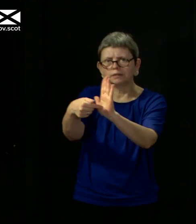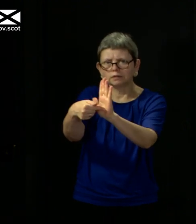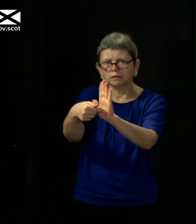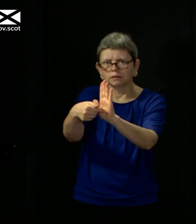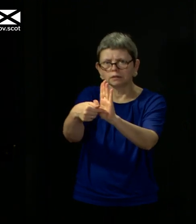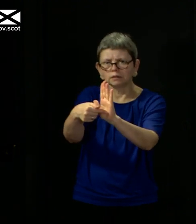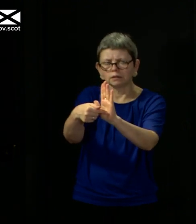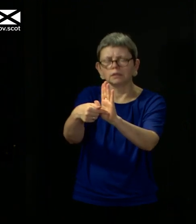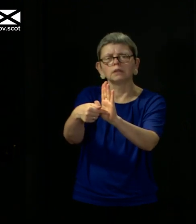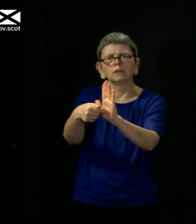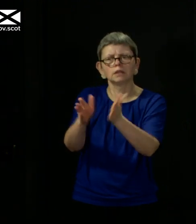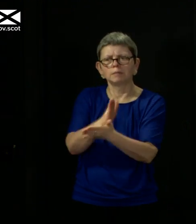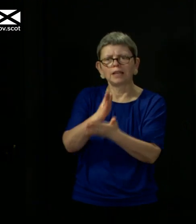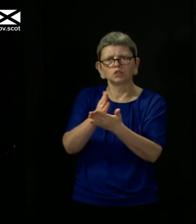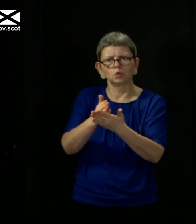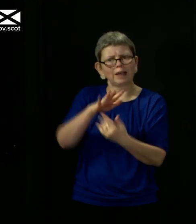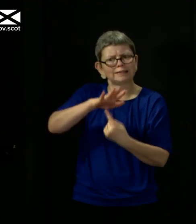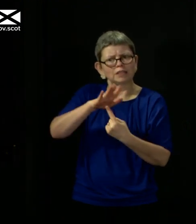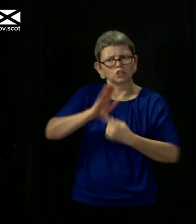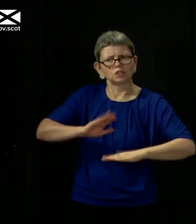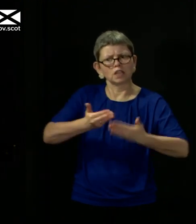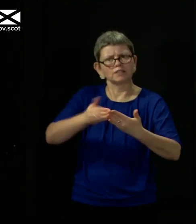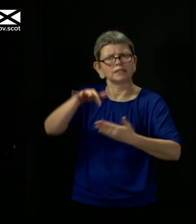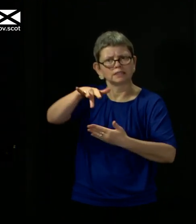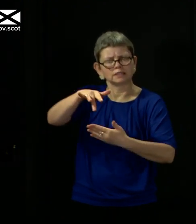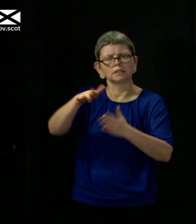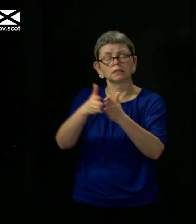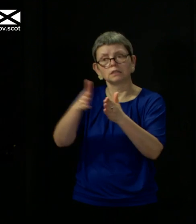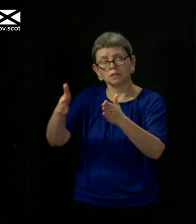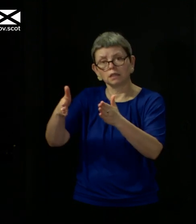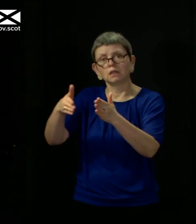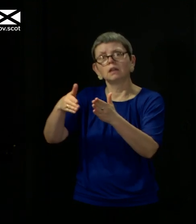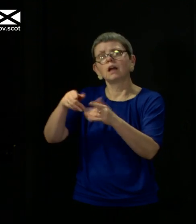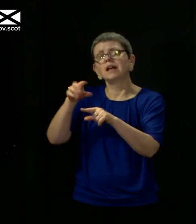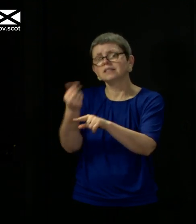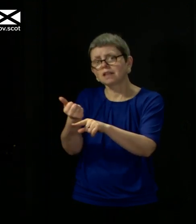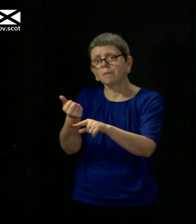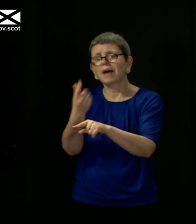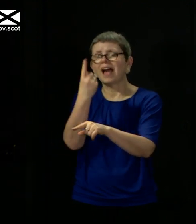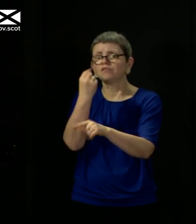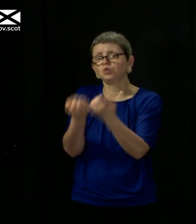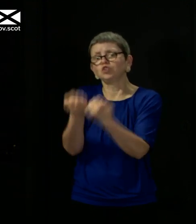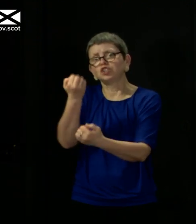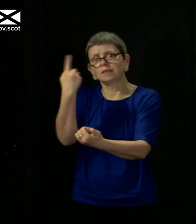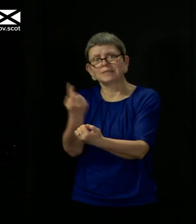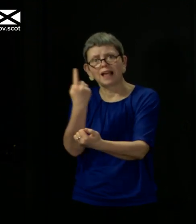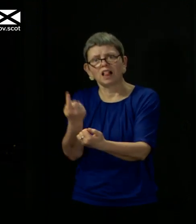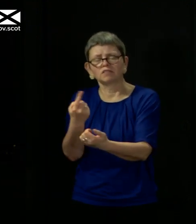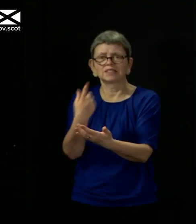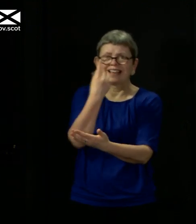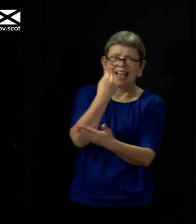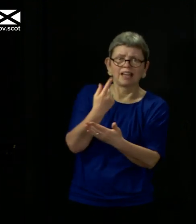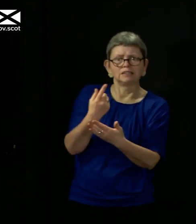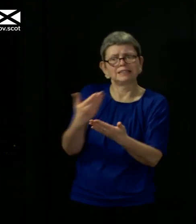continues to run. In the middle, there are a number of businesses that have to make judgments about whether or not they can safely operate. And the guidance that we have